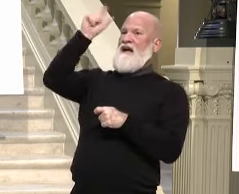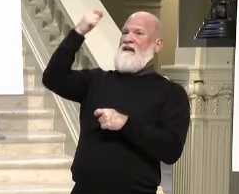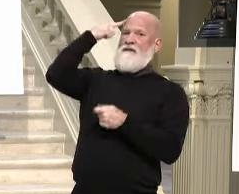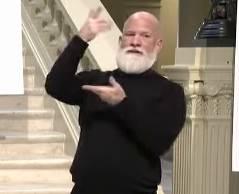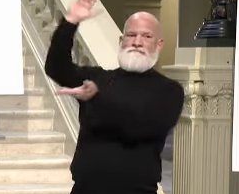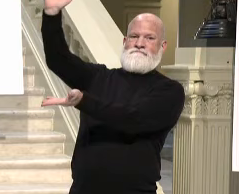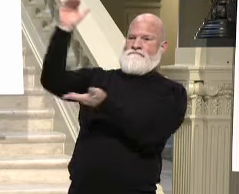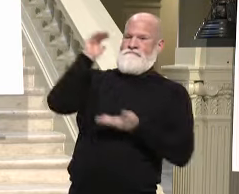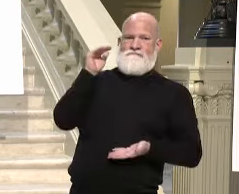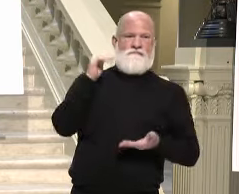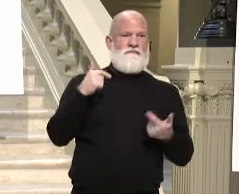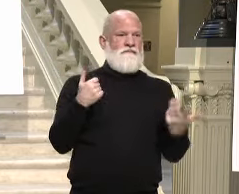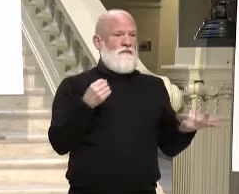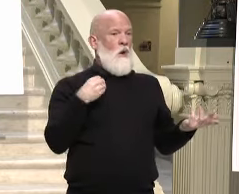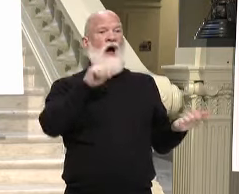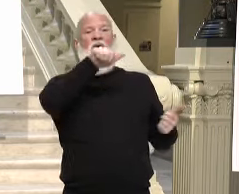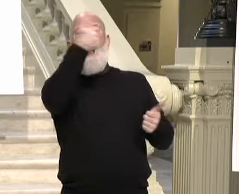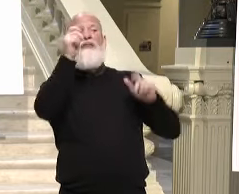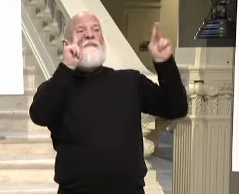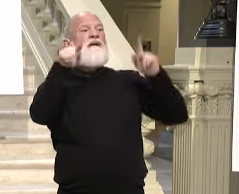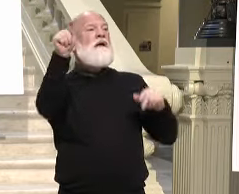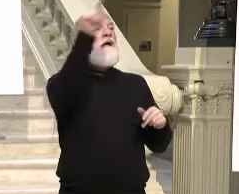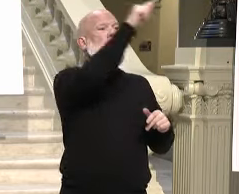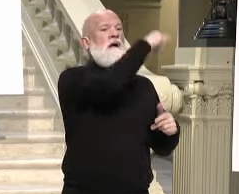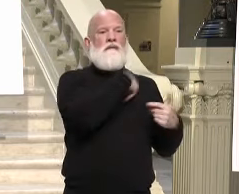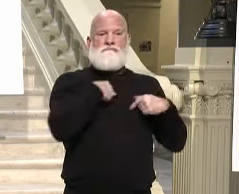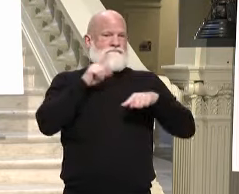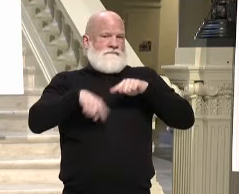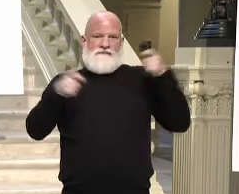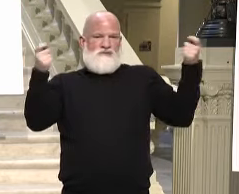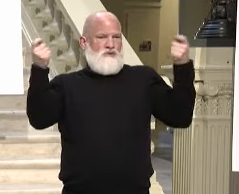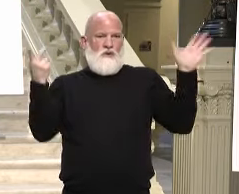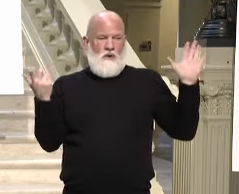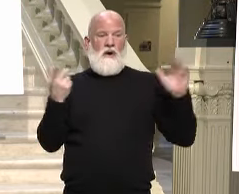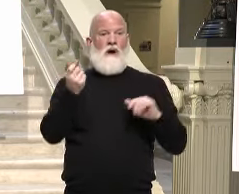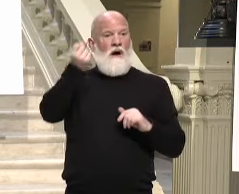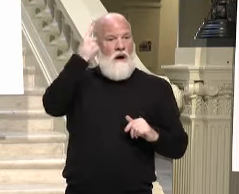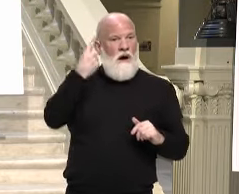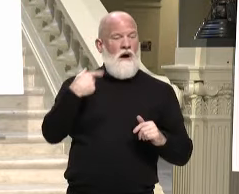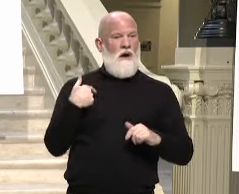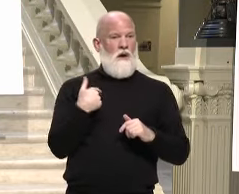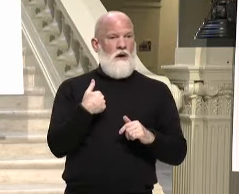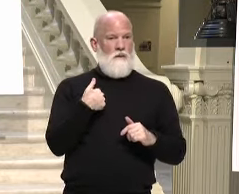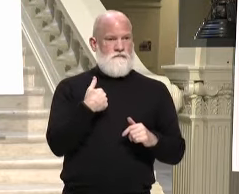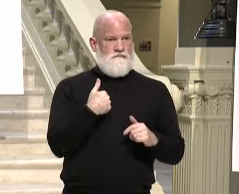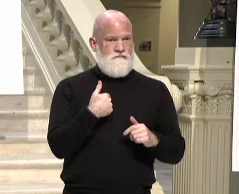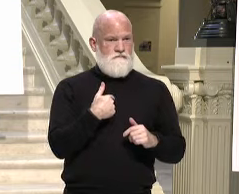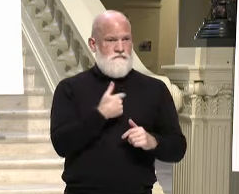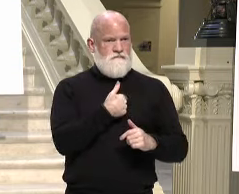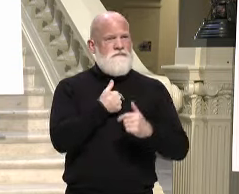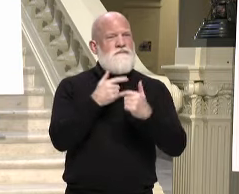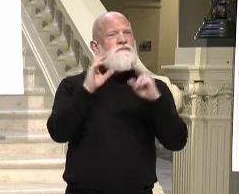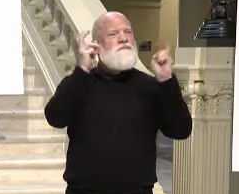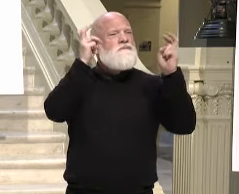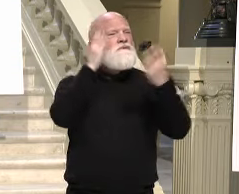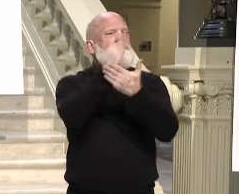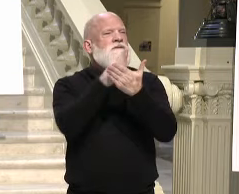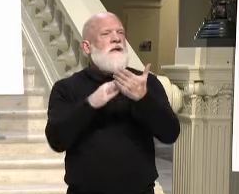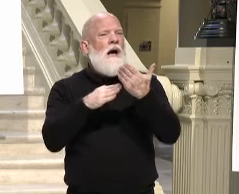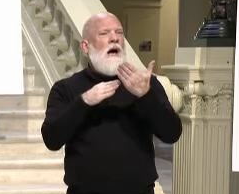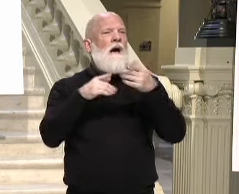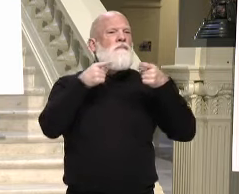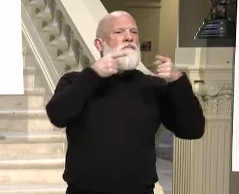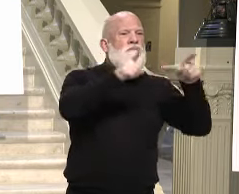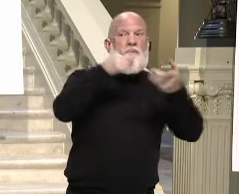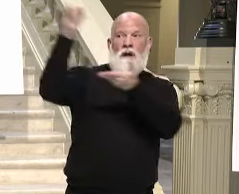is not administering itself. I mean, we lose some in transit because when the doses ship, we get